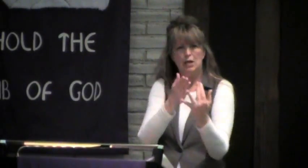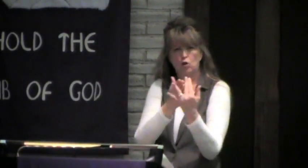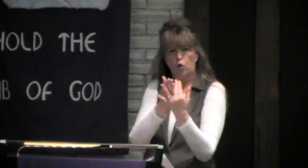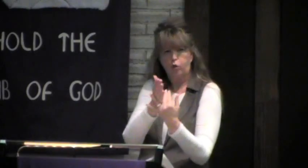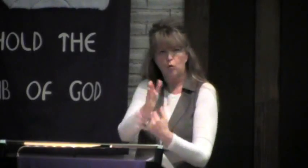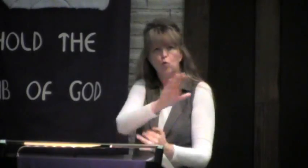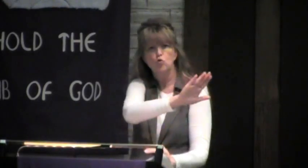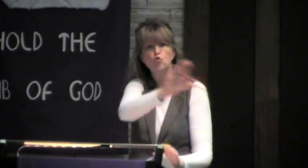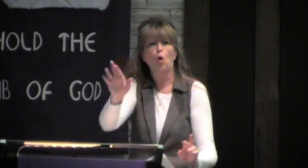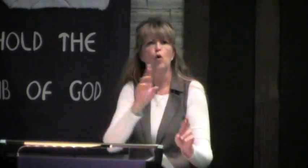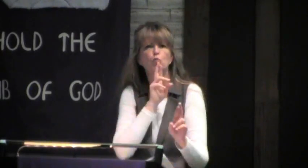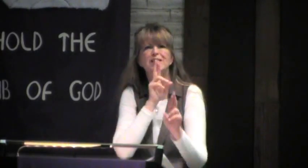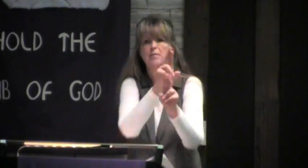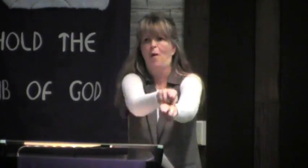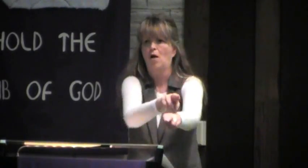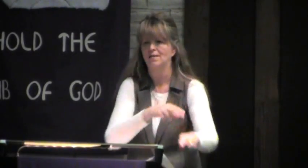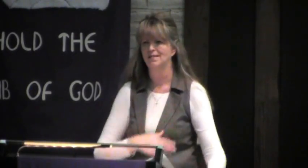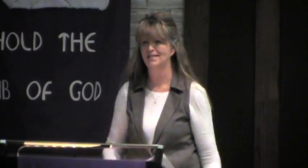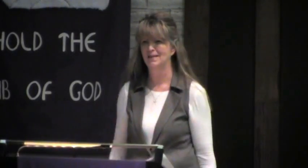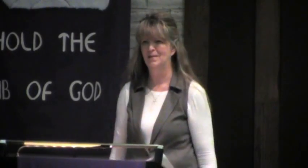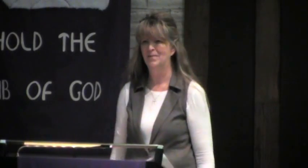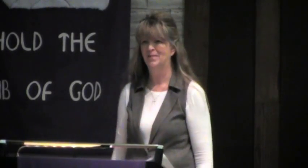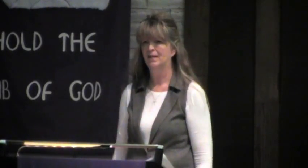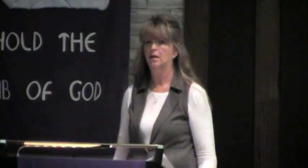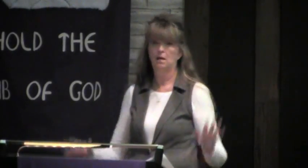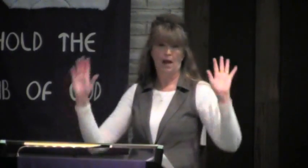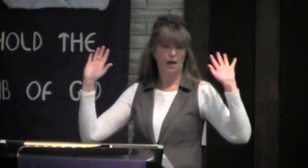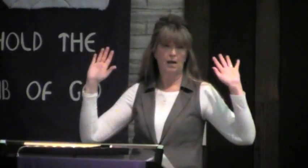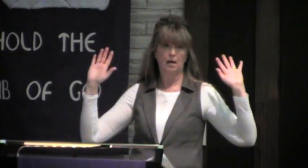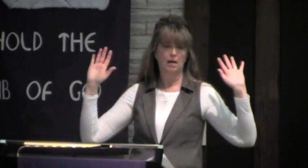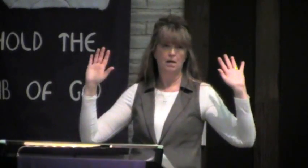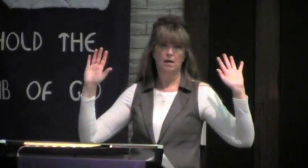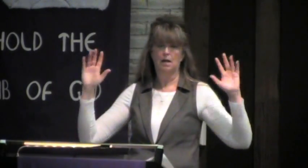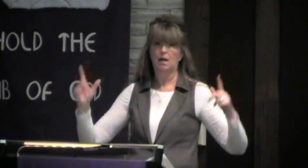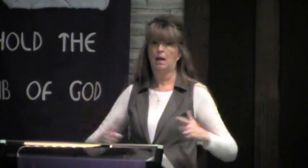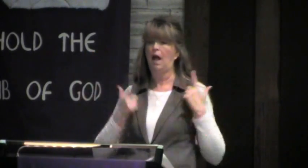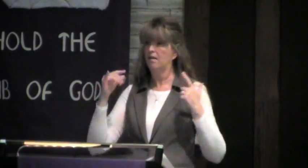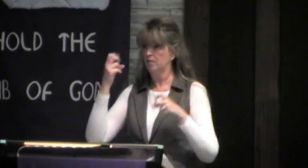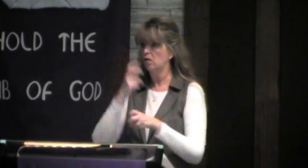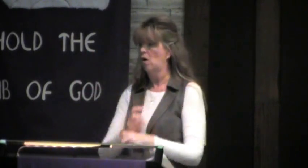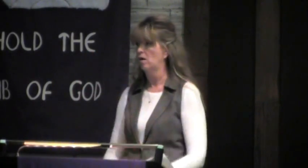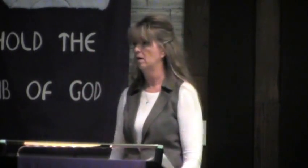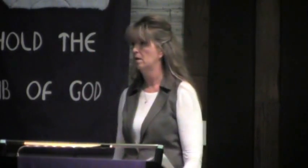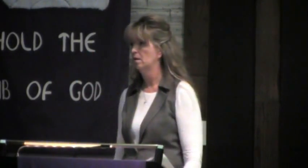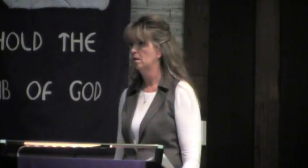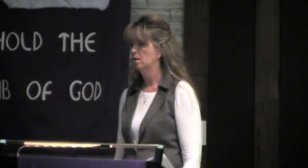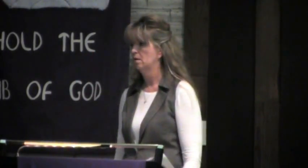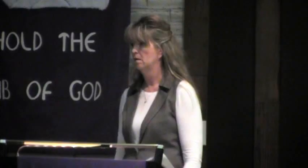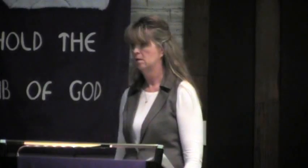his power can be seen through your responses. Whoa. Life's tough.